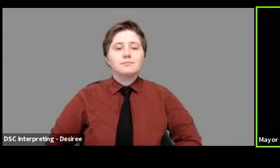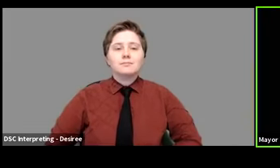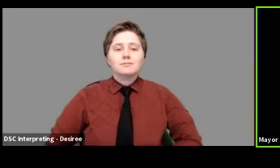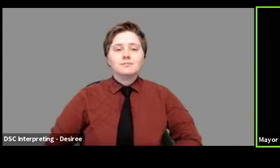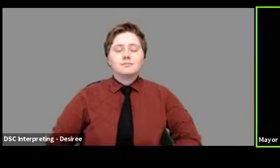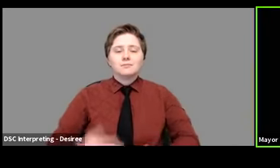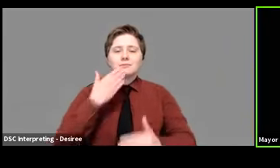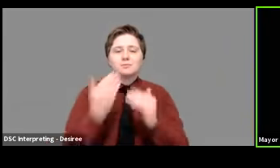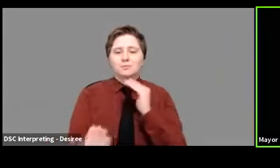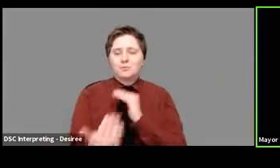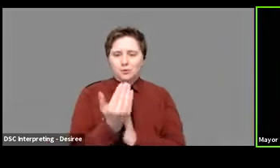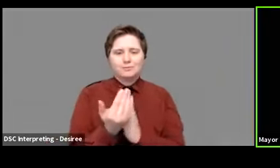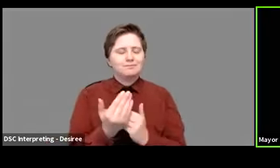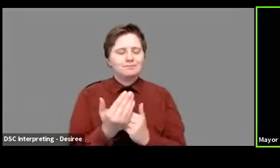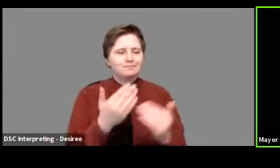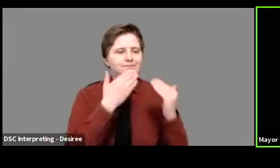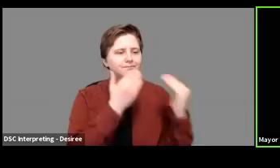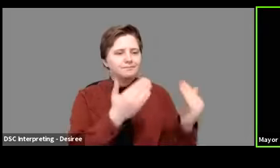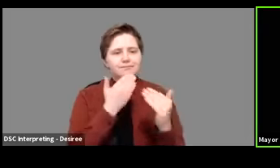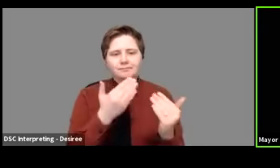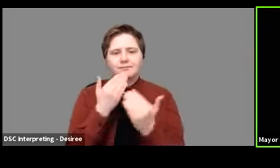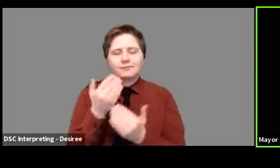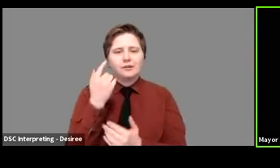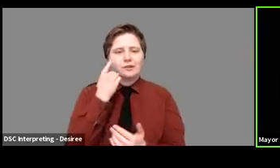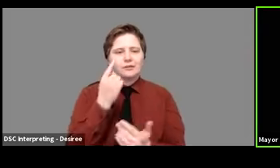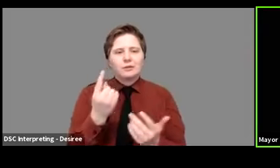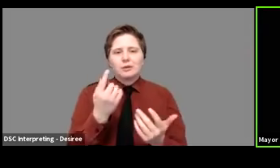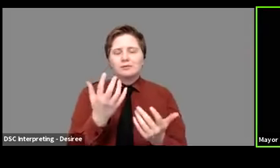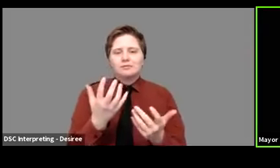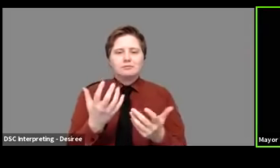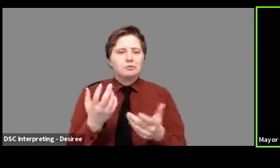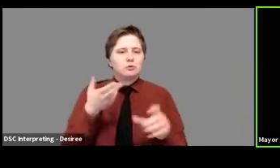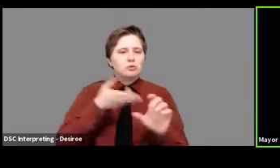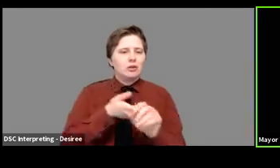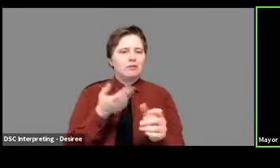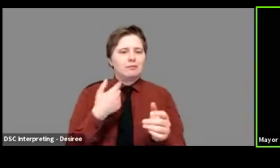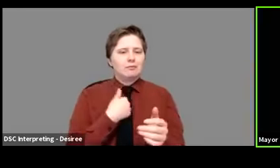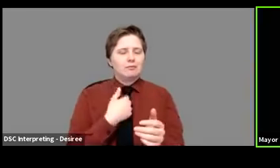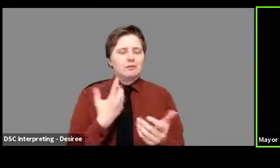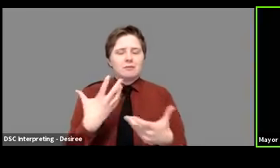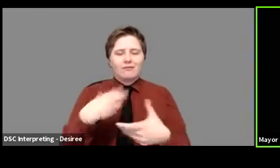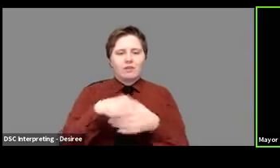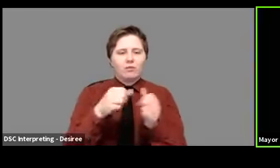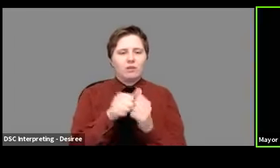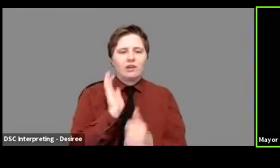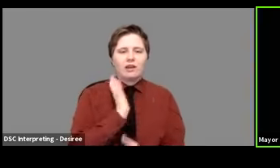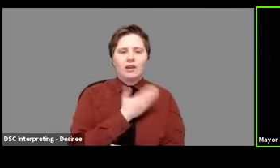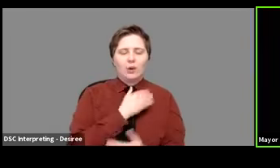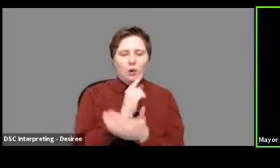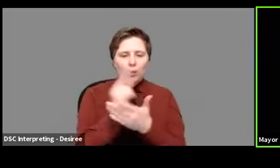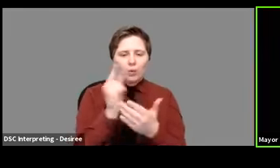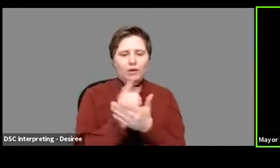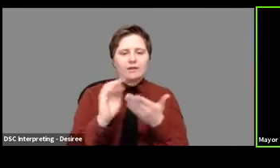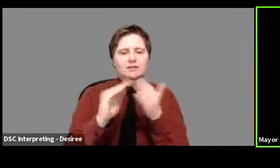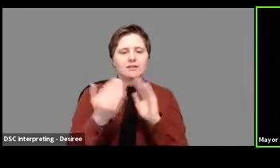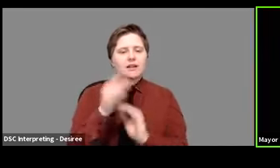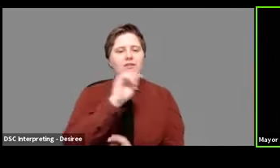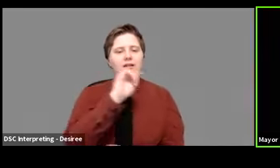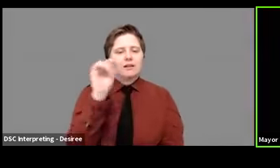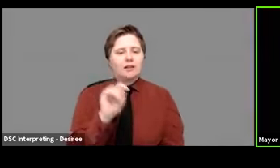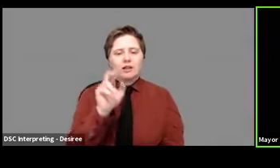Good morning and thank you for being with us to take part in our weekly City of Toledo